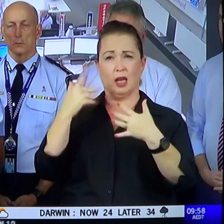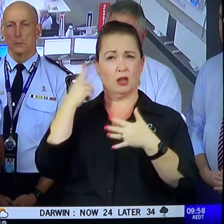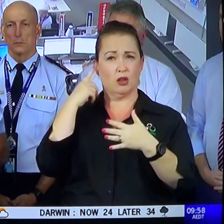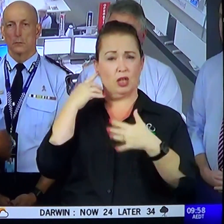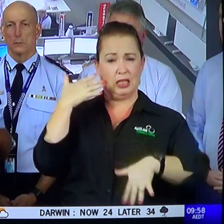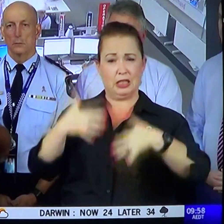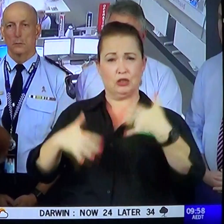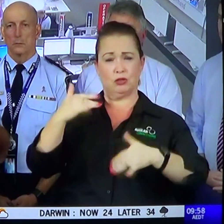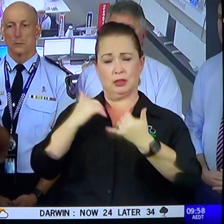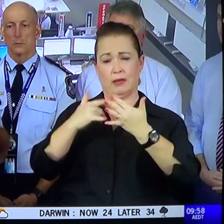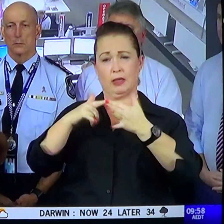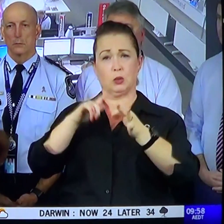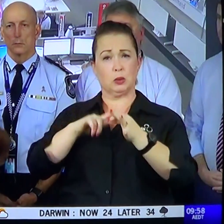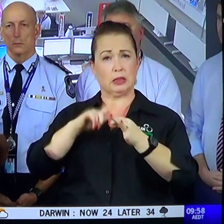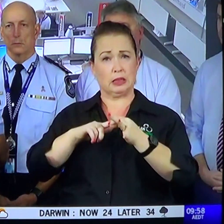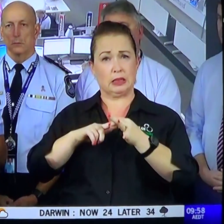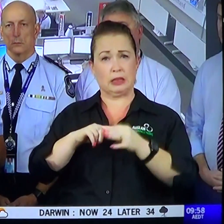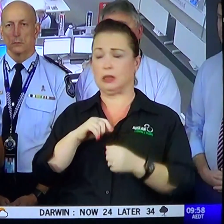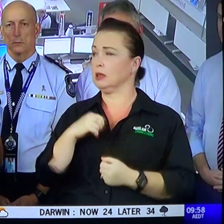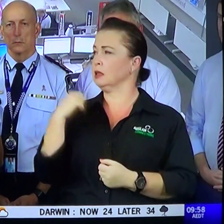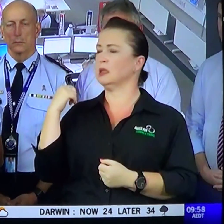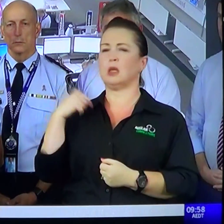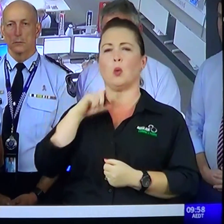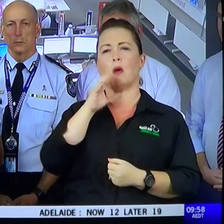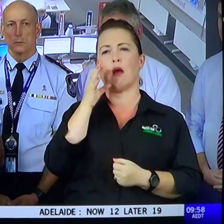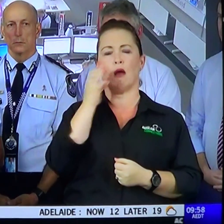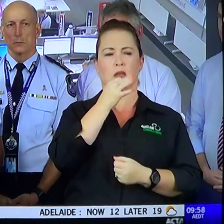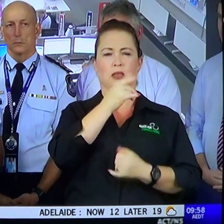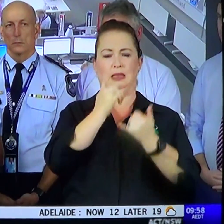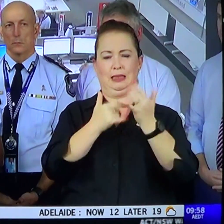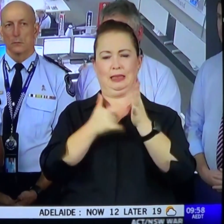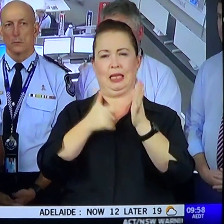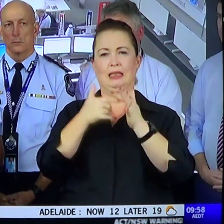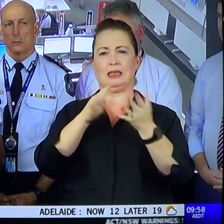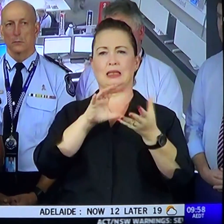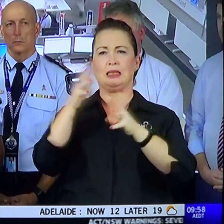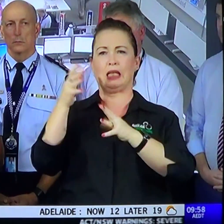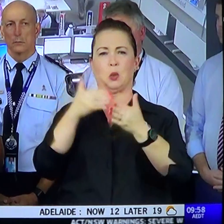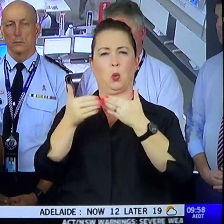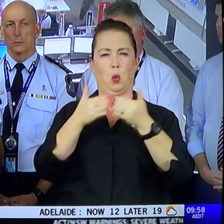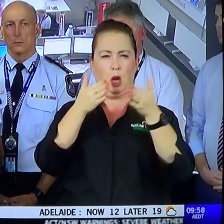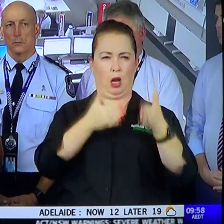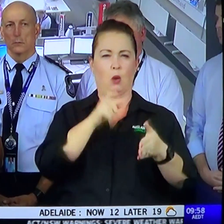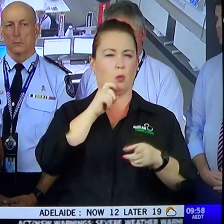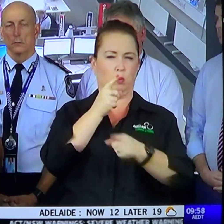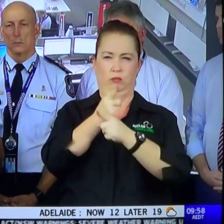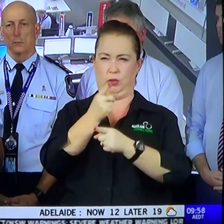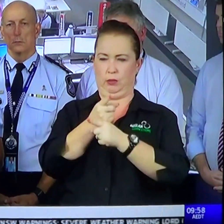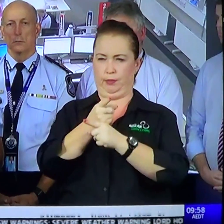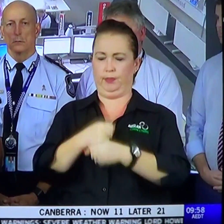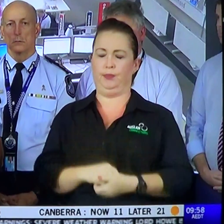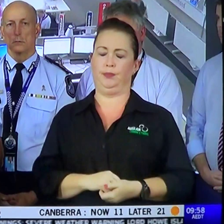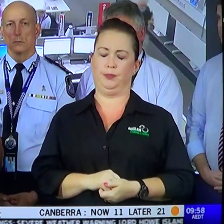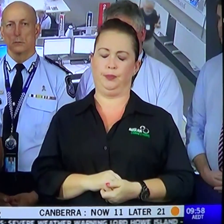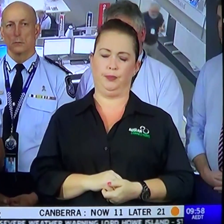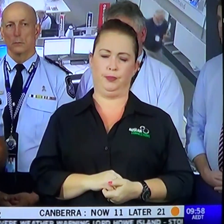the south-east circle? I'm going to let the State Disaster Coordinator potentially comment on that, but we've got,